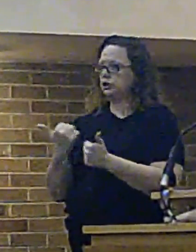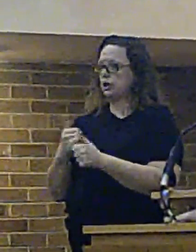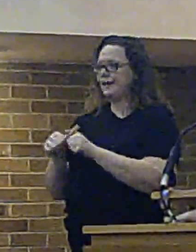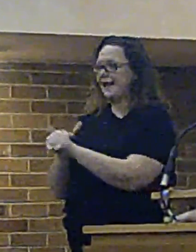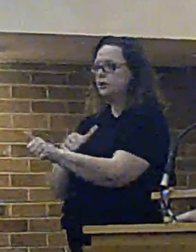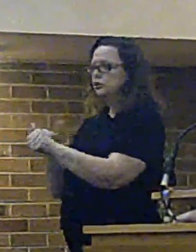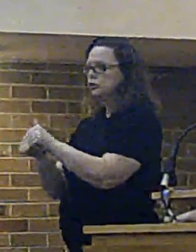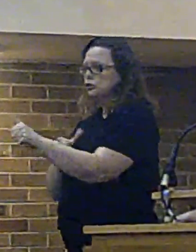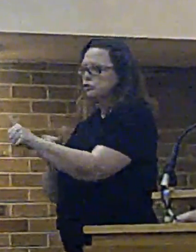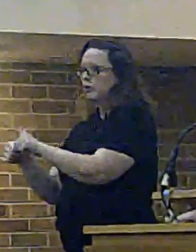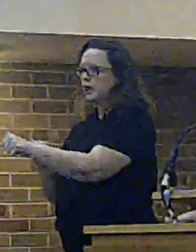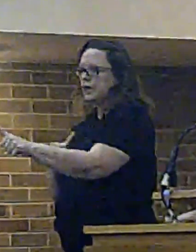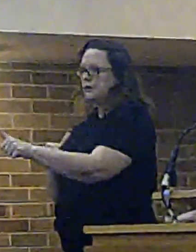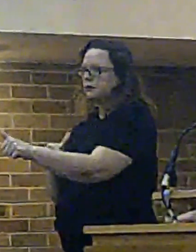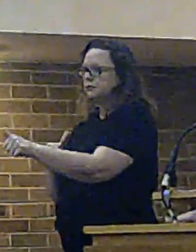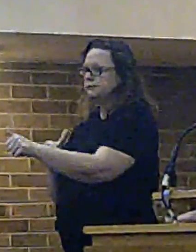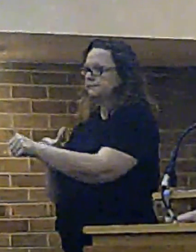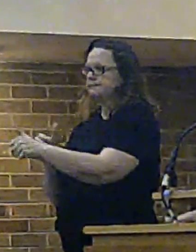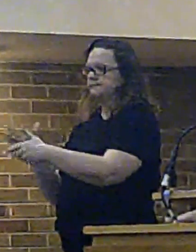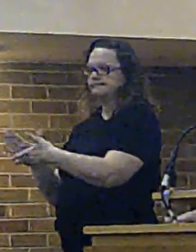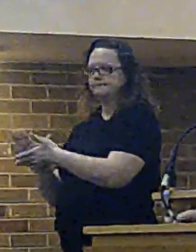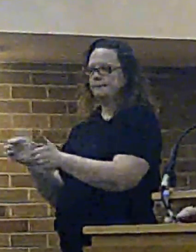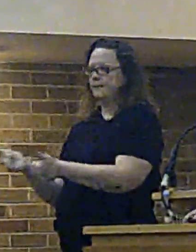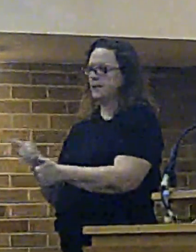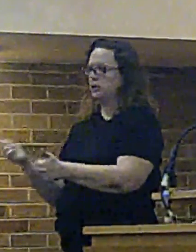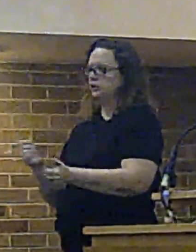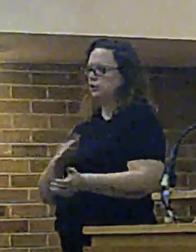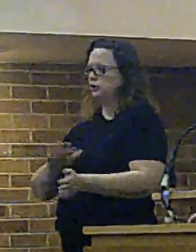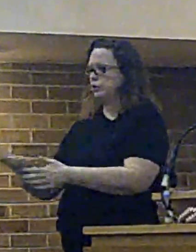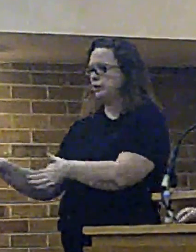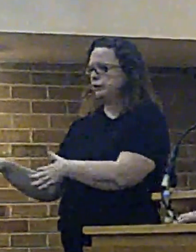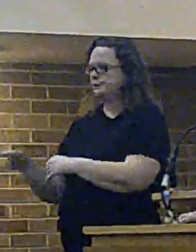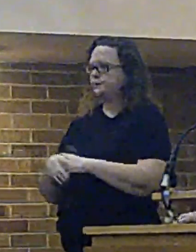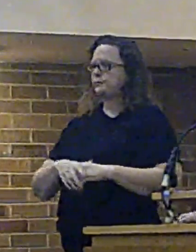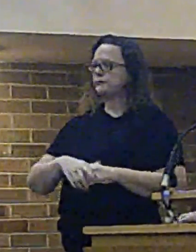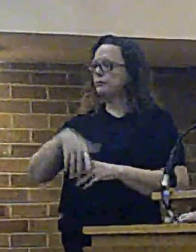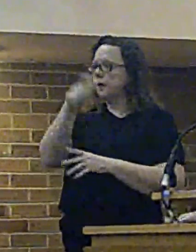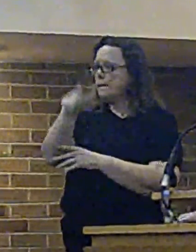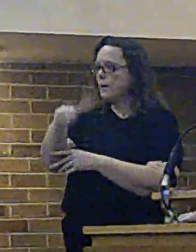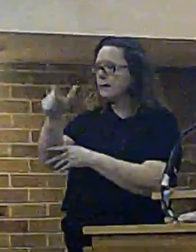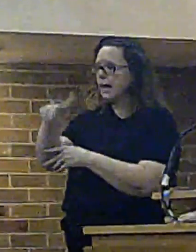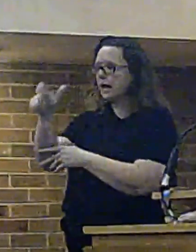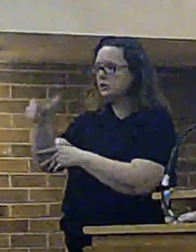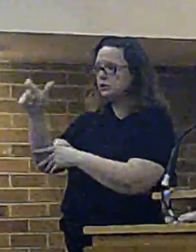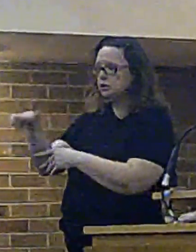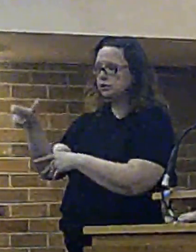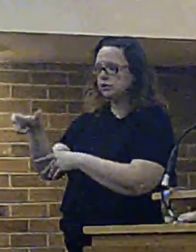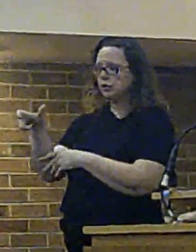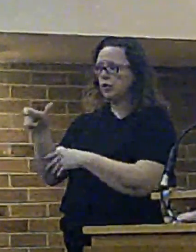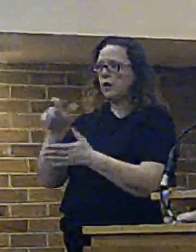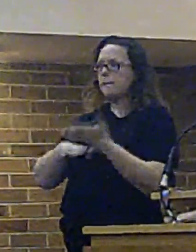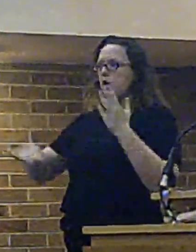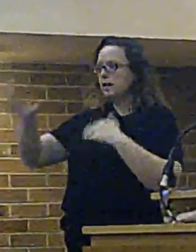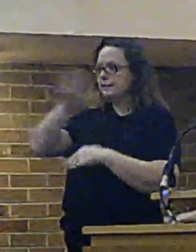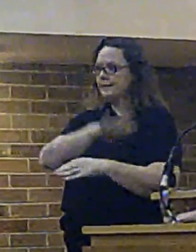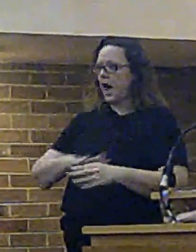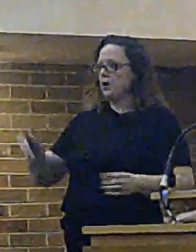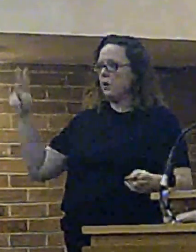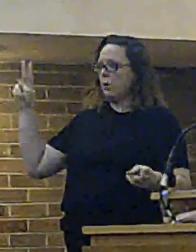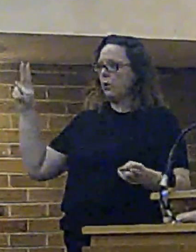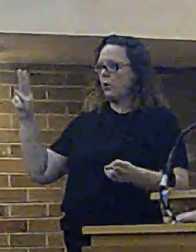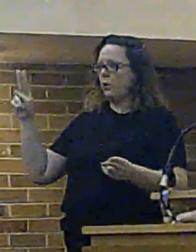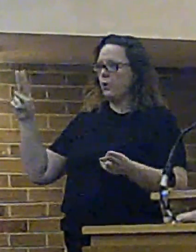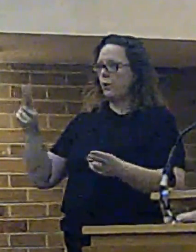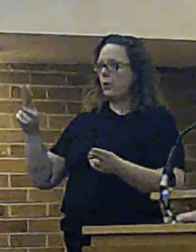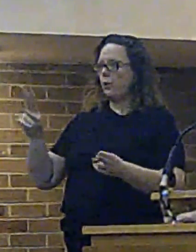industry that was once there back in the 50s. Population of Merseyside has also decreased significantly over that time.